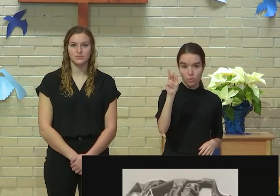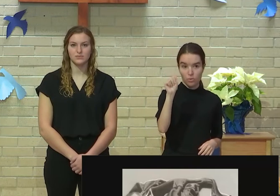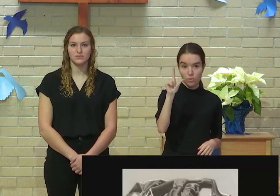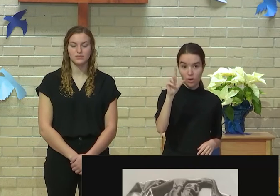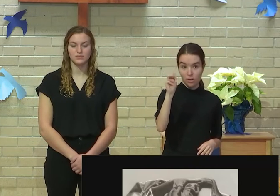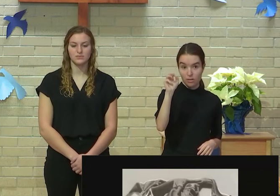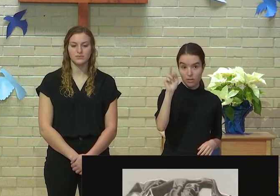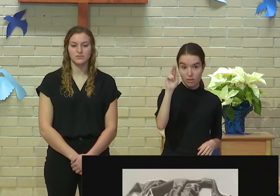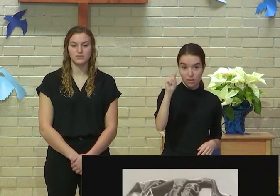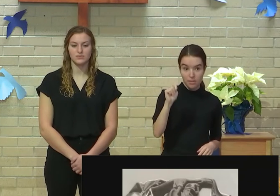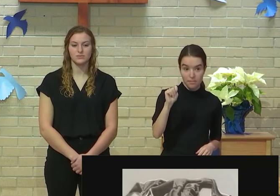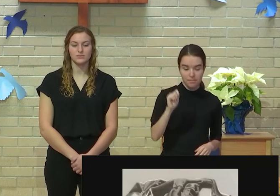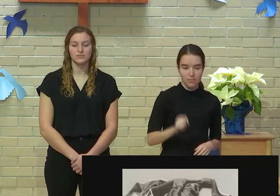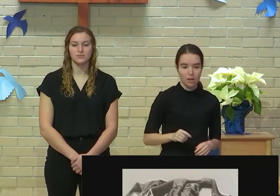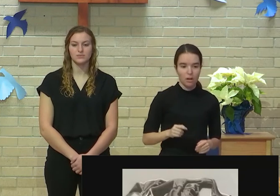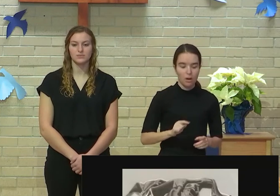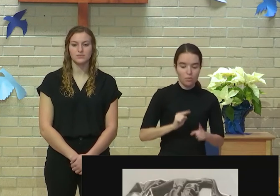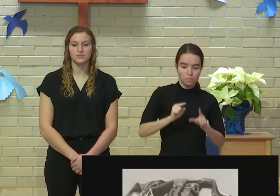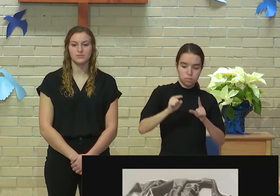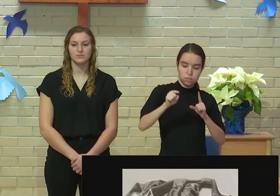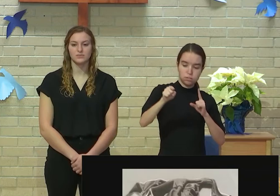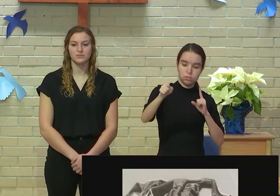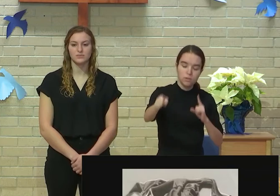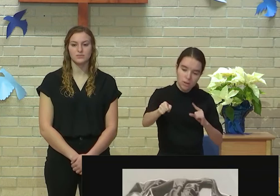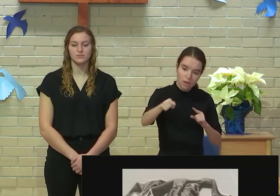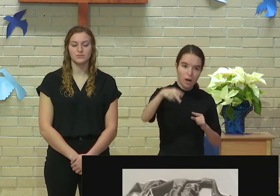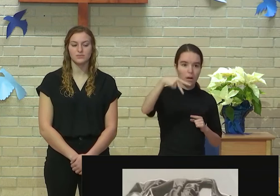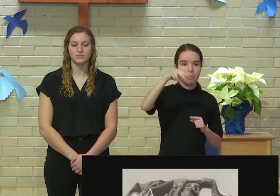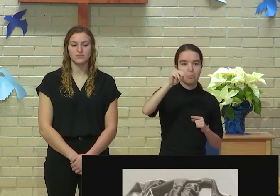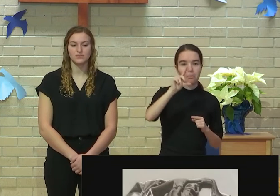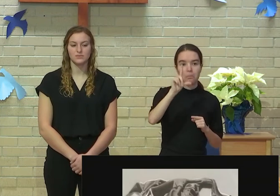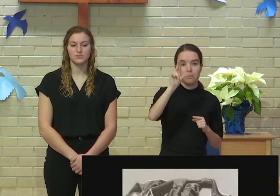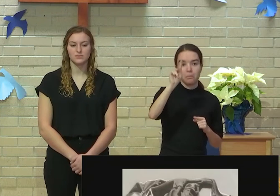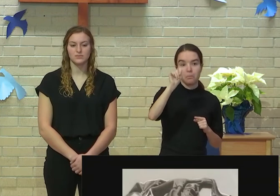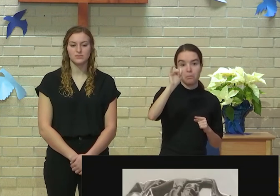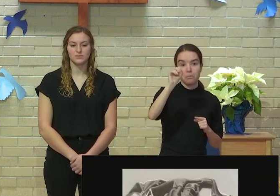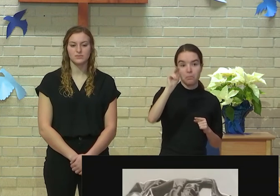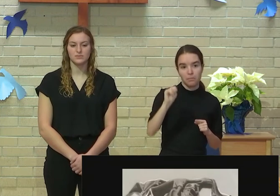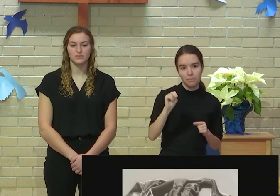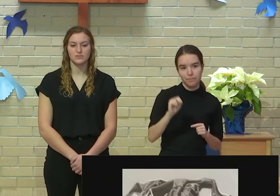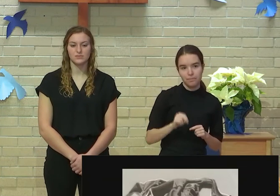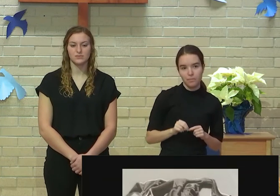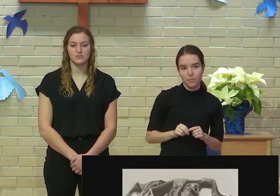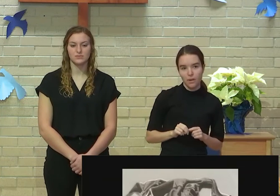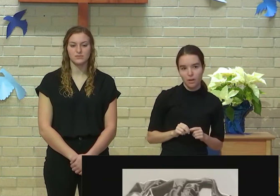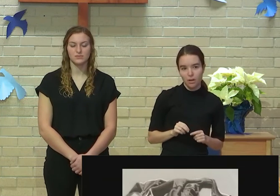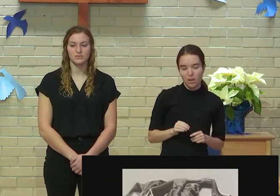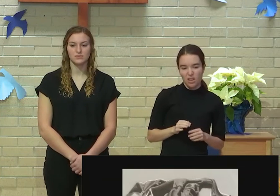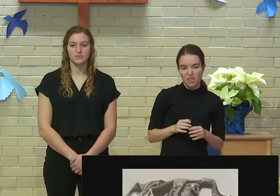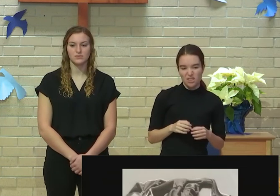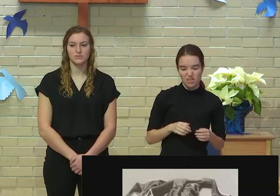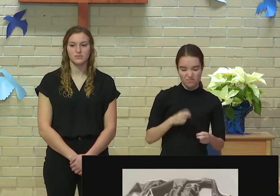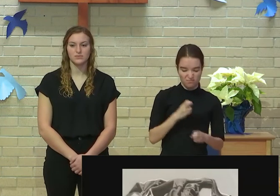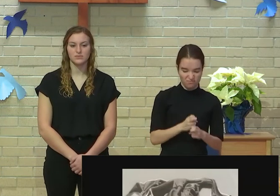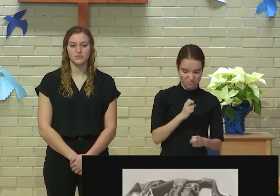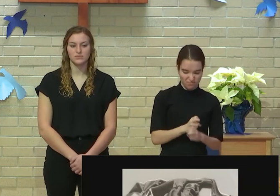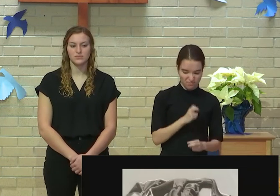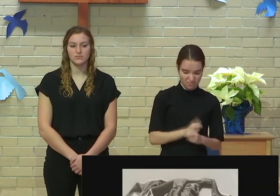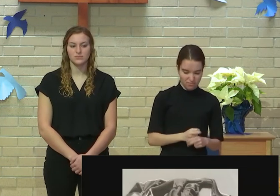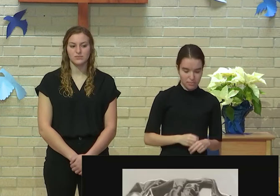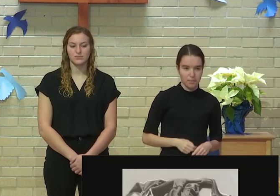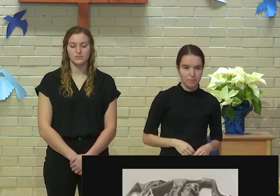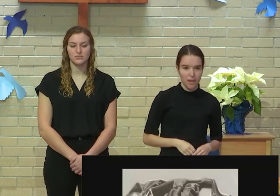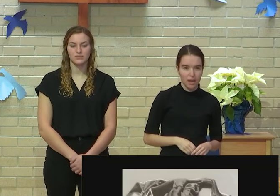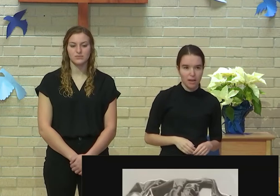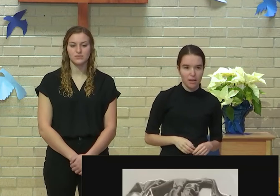the pollution situation and the issue, and are mainly concerned with slapping their brand on items and making money.